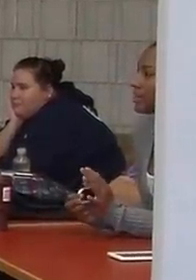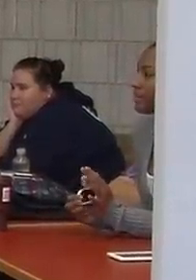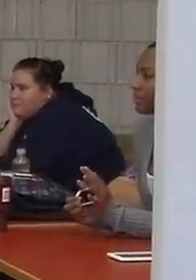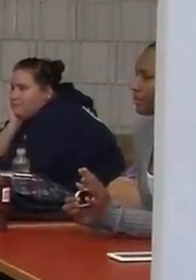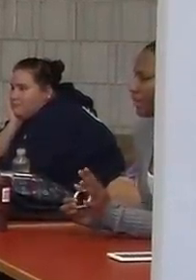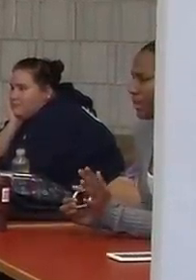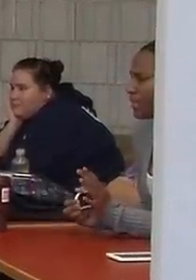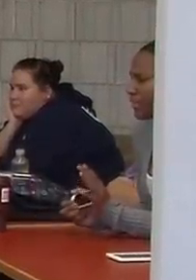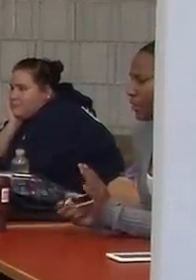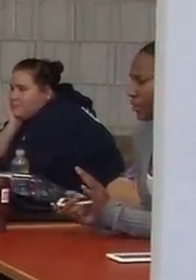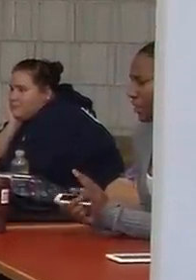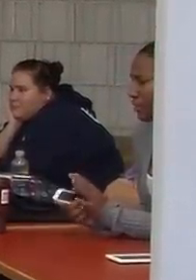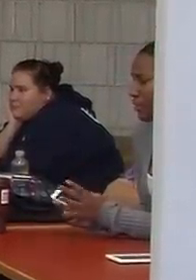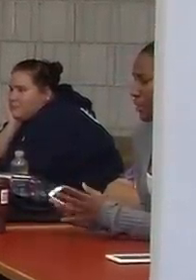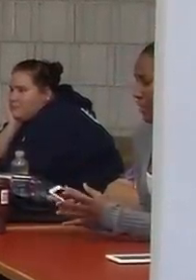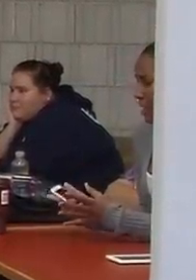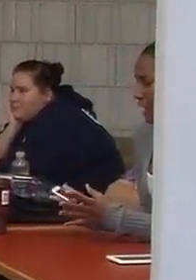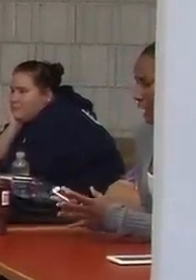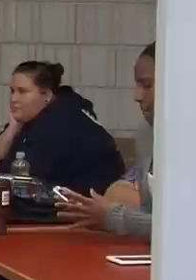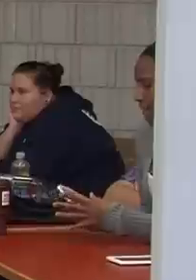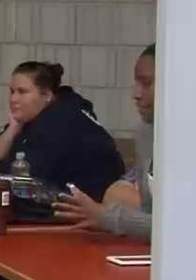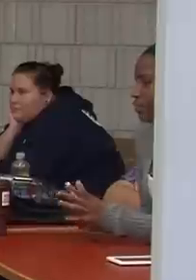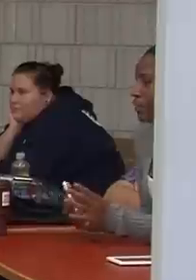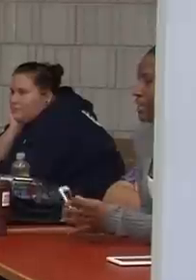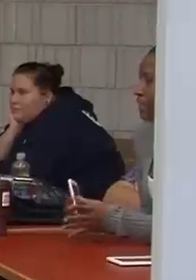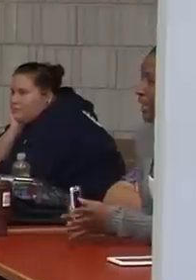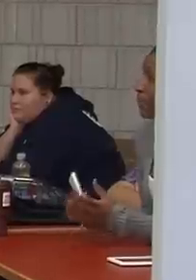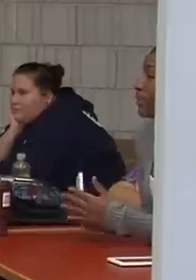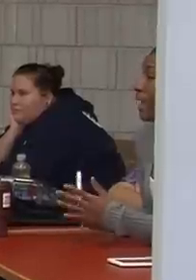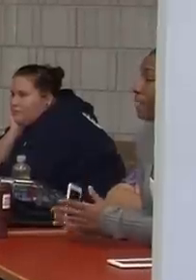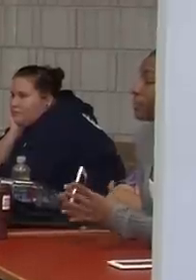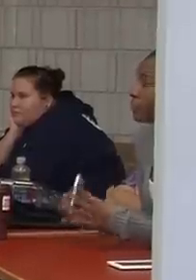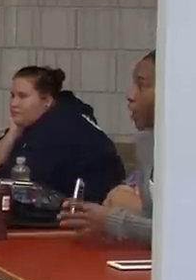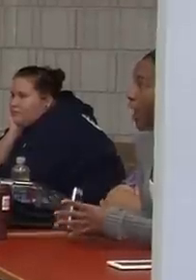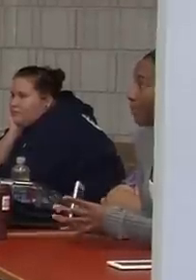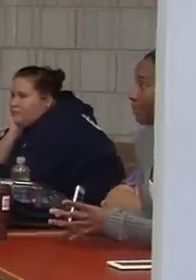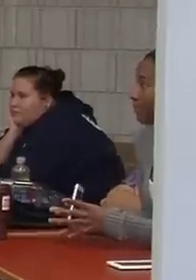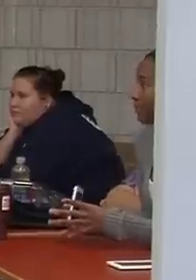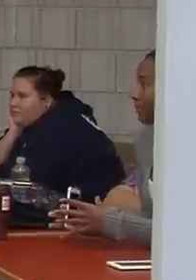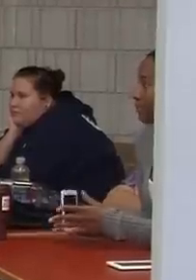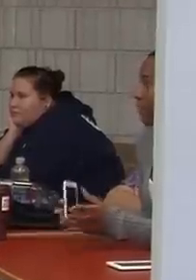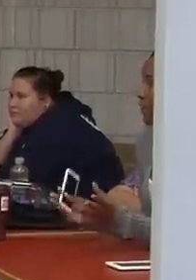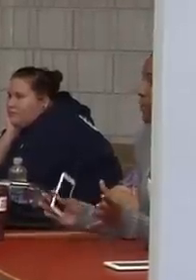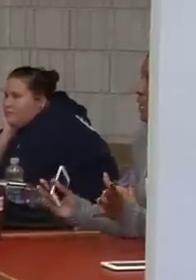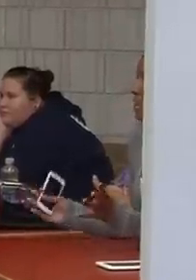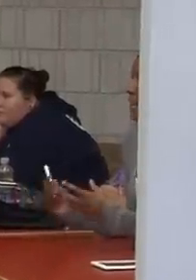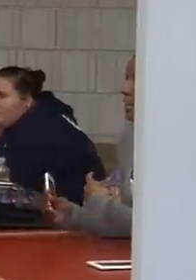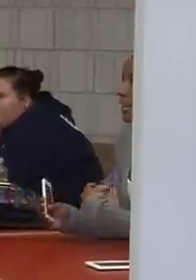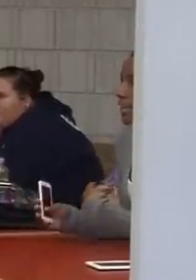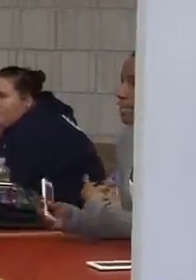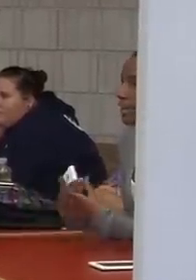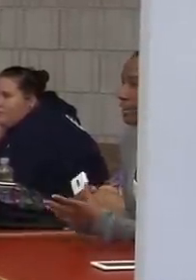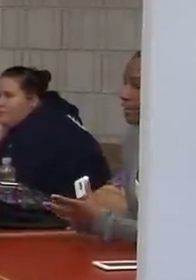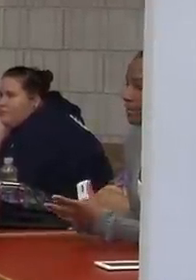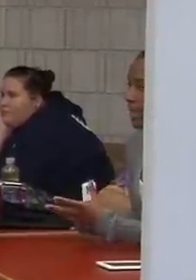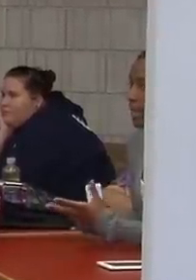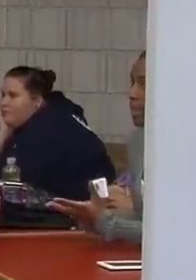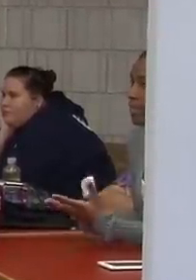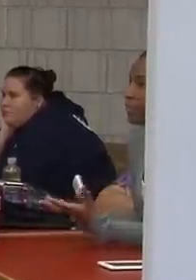in deaf culture, my teacher pointed out that we don't have to stop when you're in the middle of an